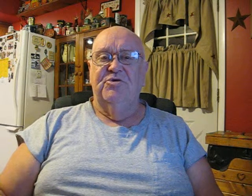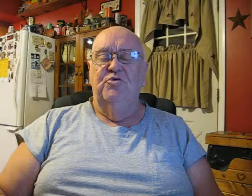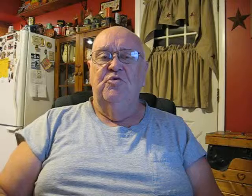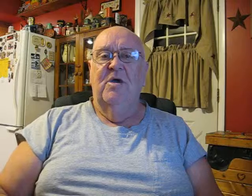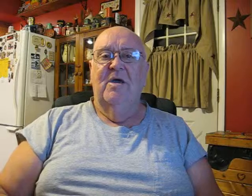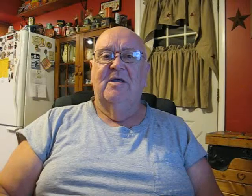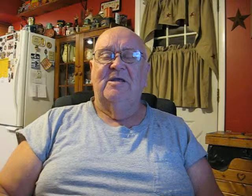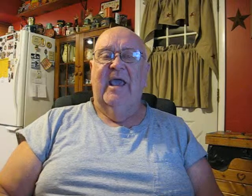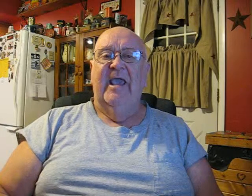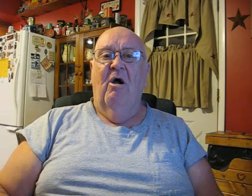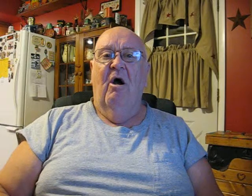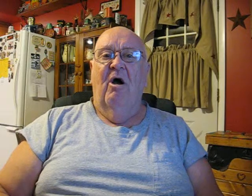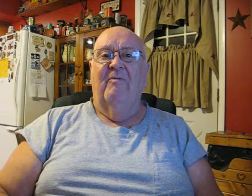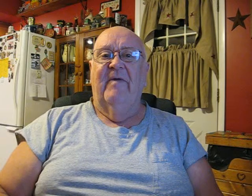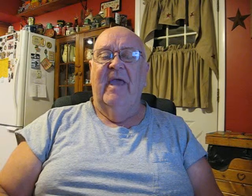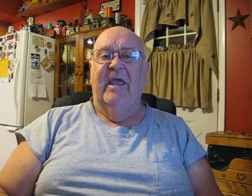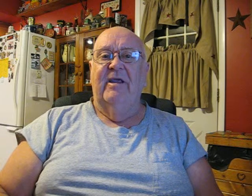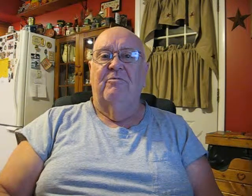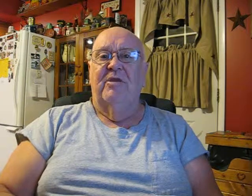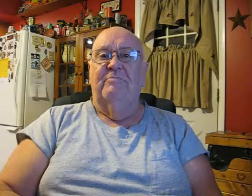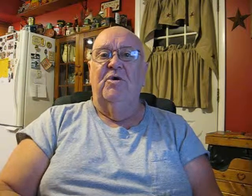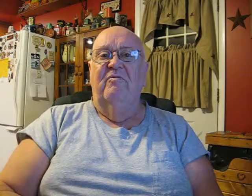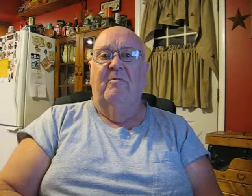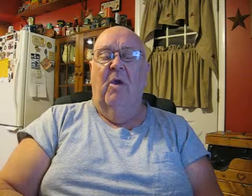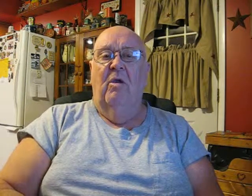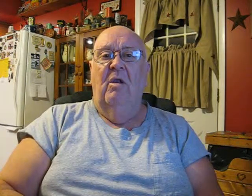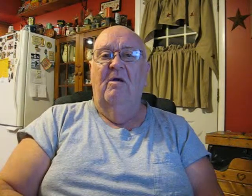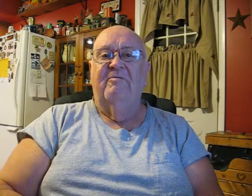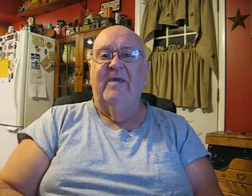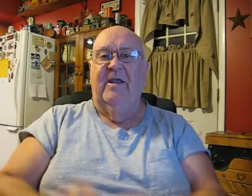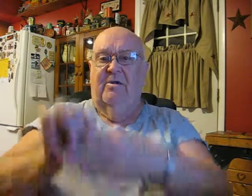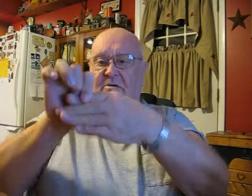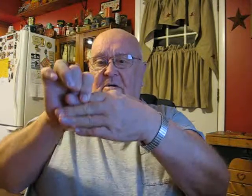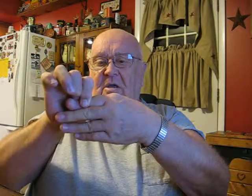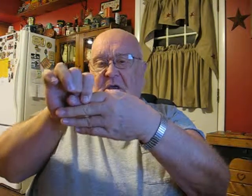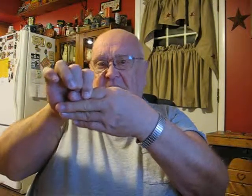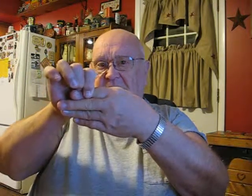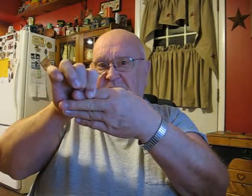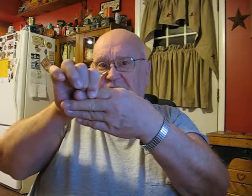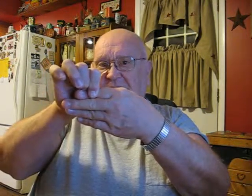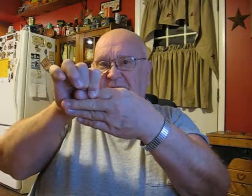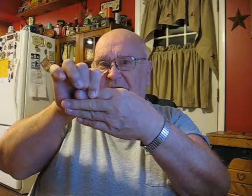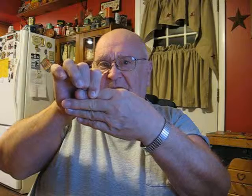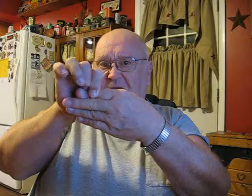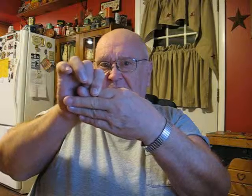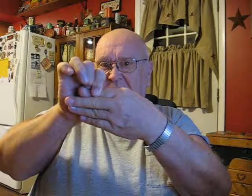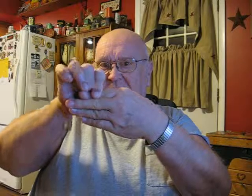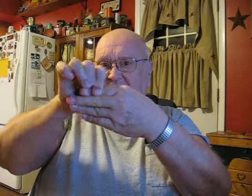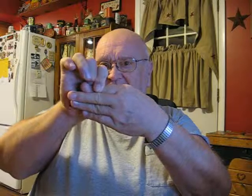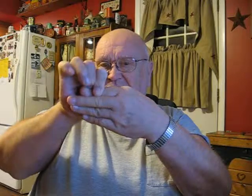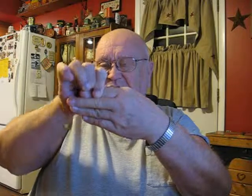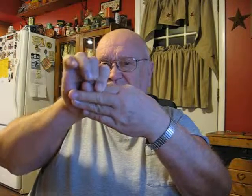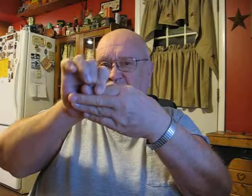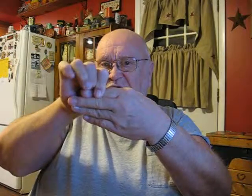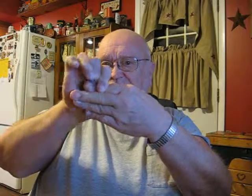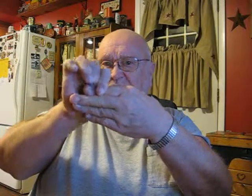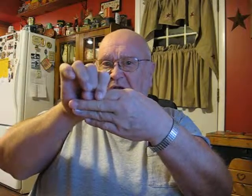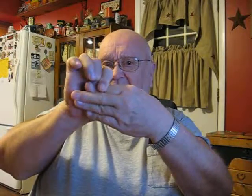take off a removable finger here's my finger just twist it a little